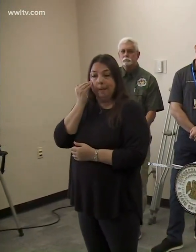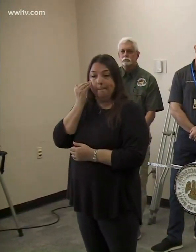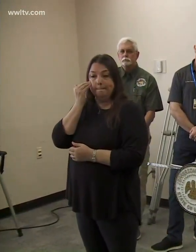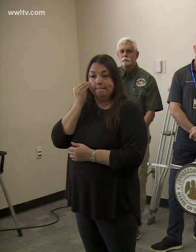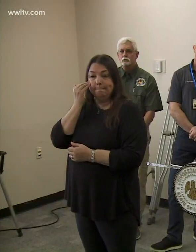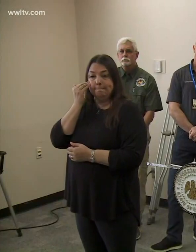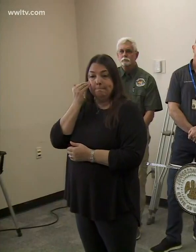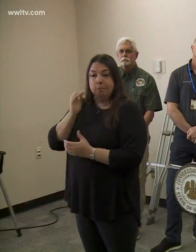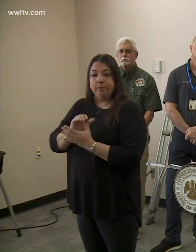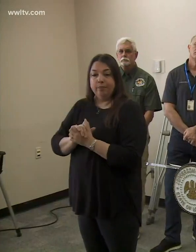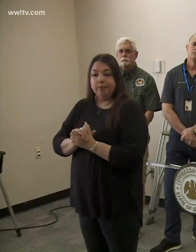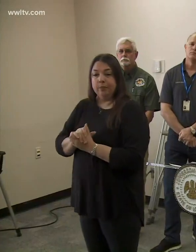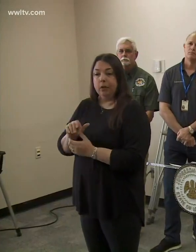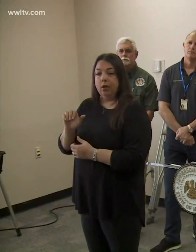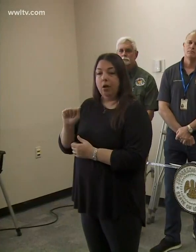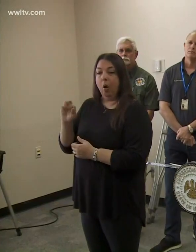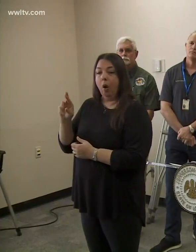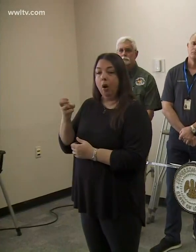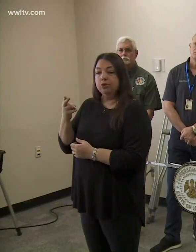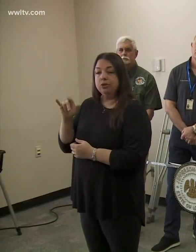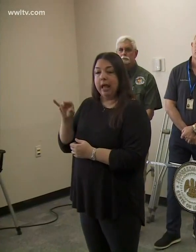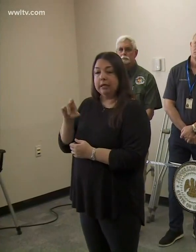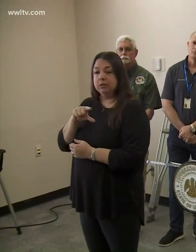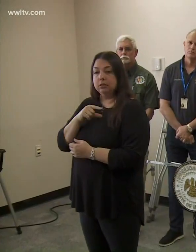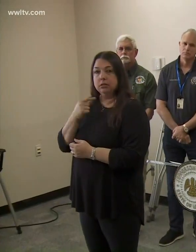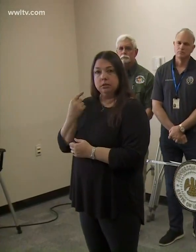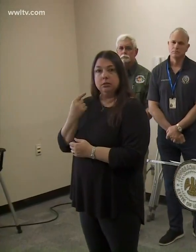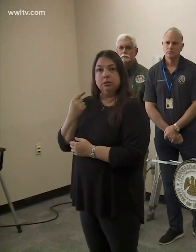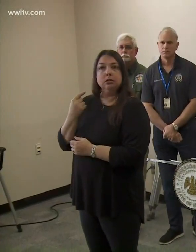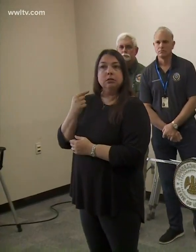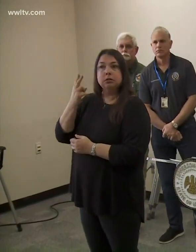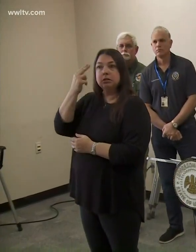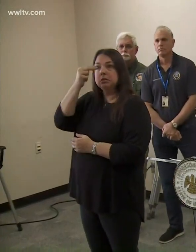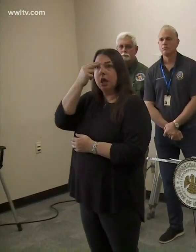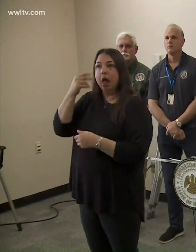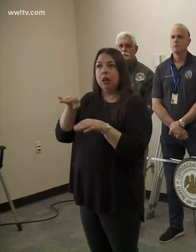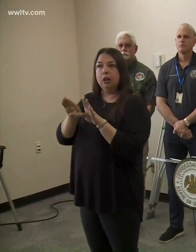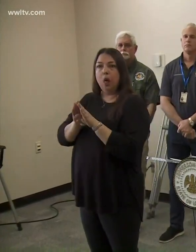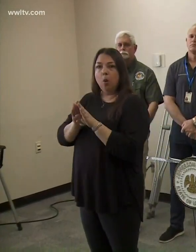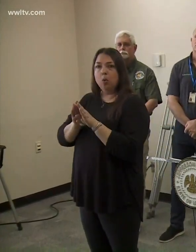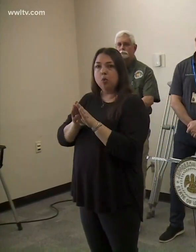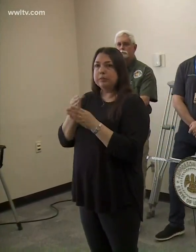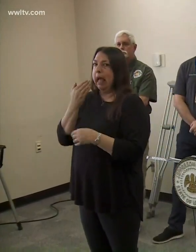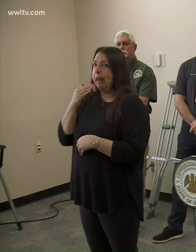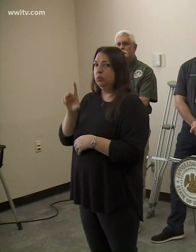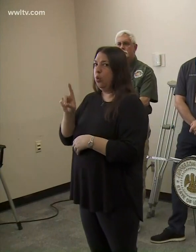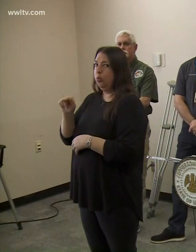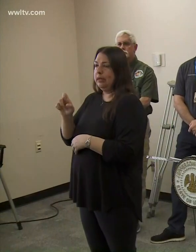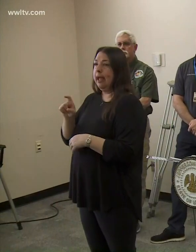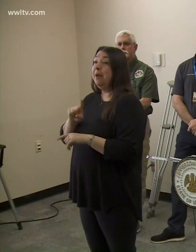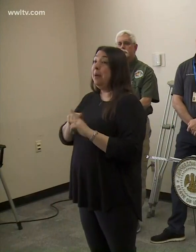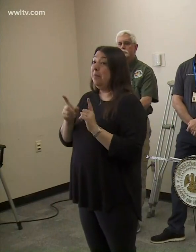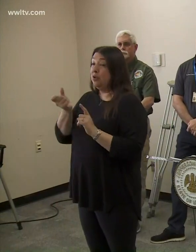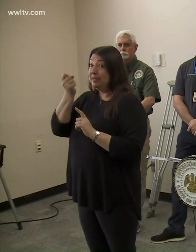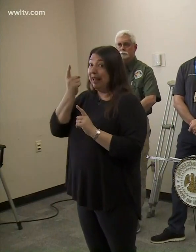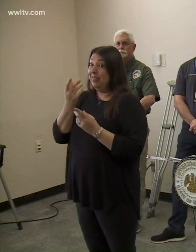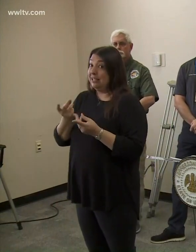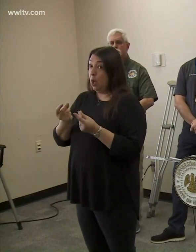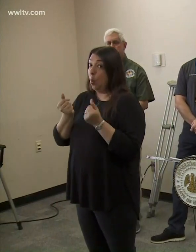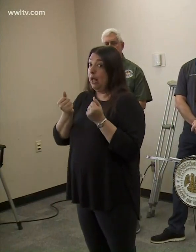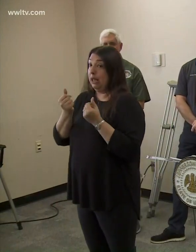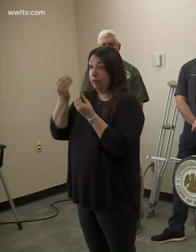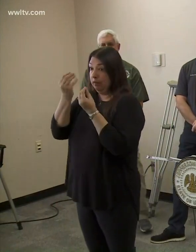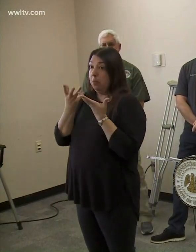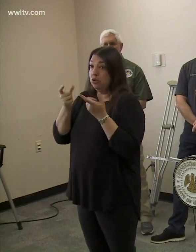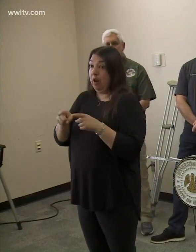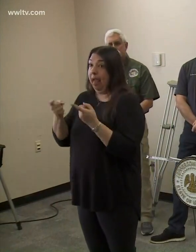um, the archdiocese, what is the latest in the archdiocese? They closed, I don't know the date. And again, this is how quickly this information is